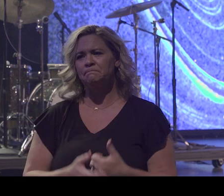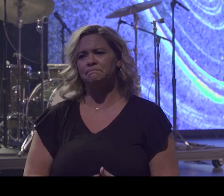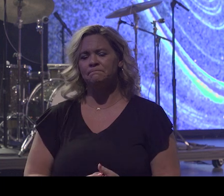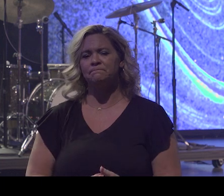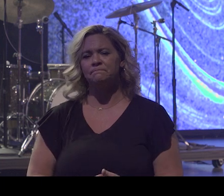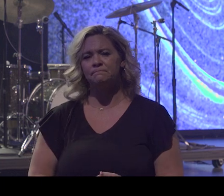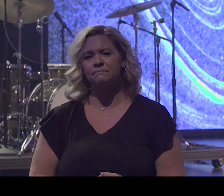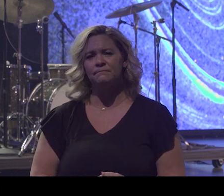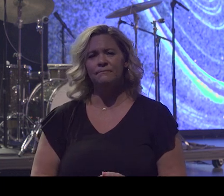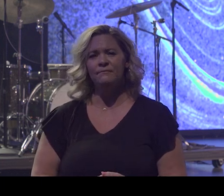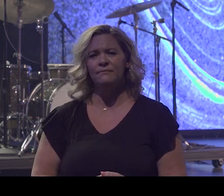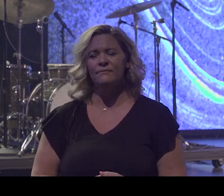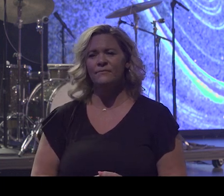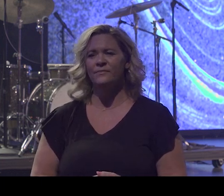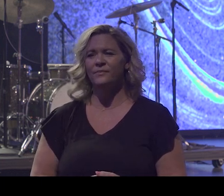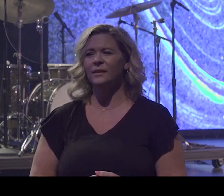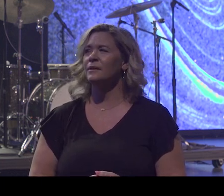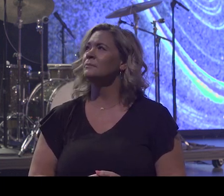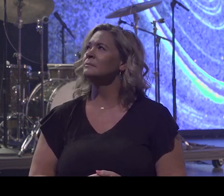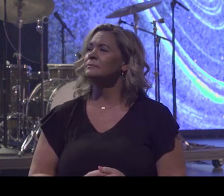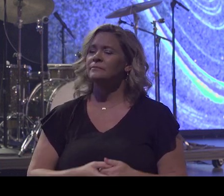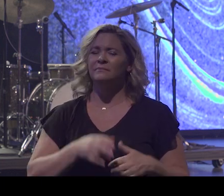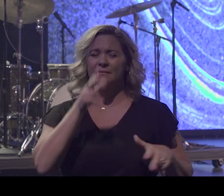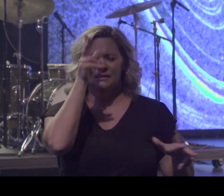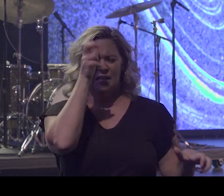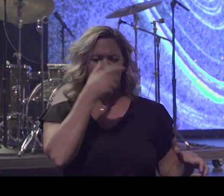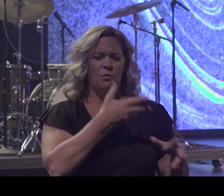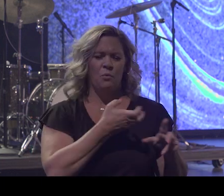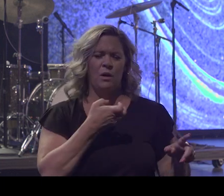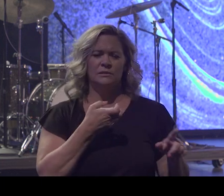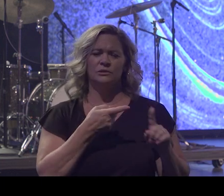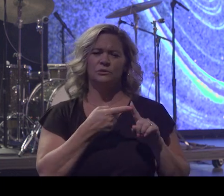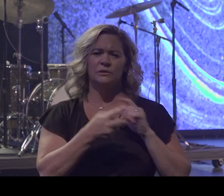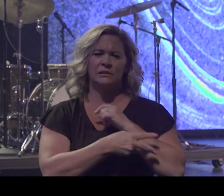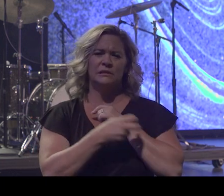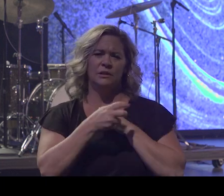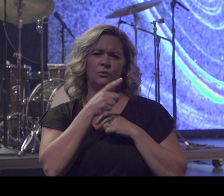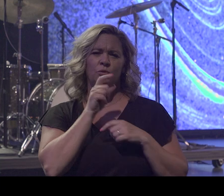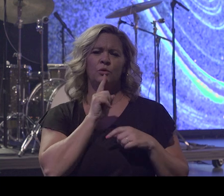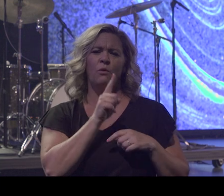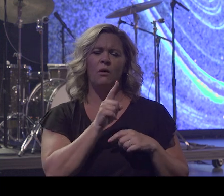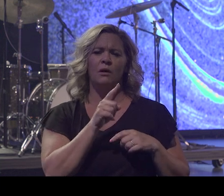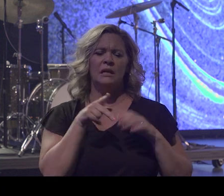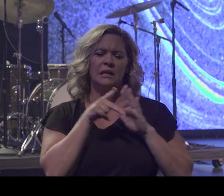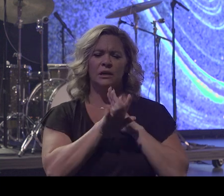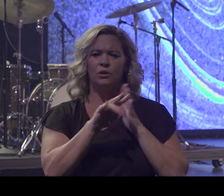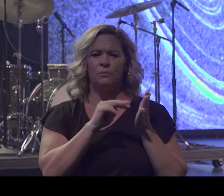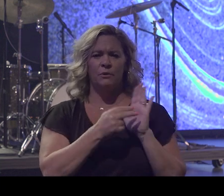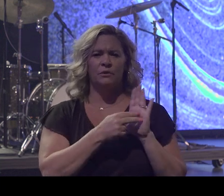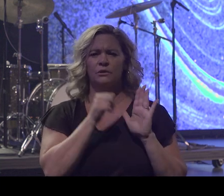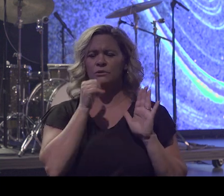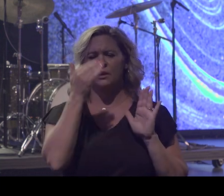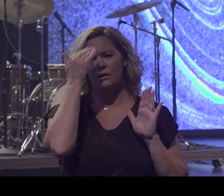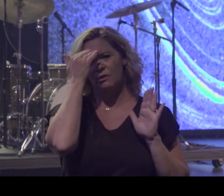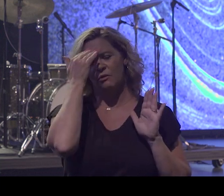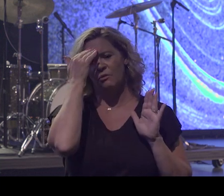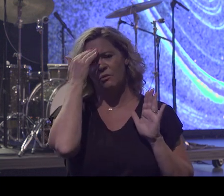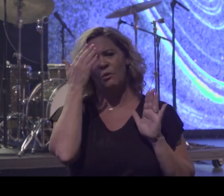The enemy's is to deceive you. Steal your identity so you do not know who you are. Kill your purpose so you do not know why you exist.